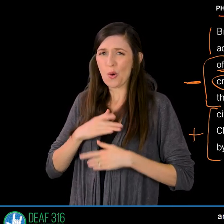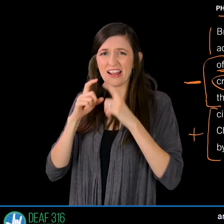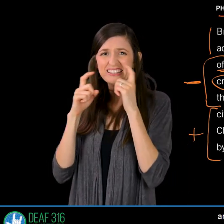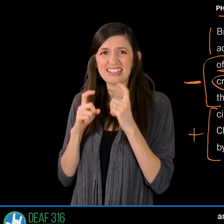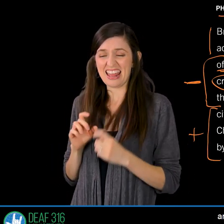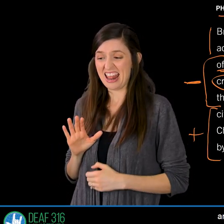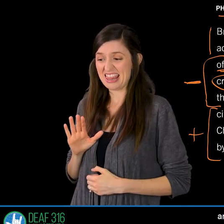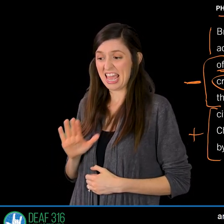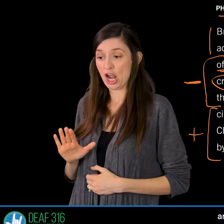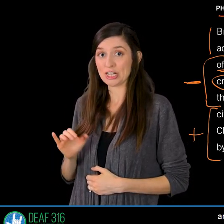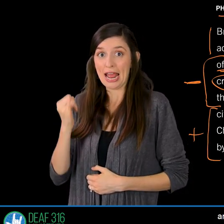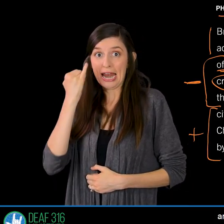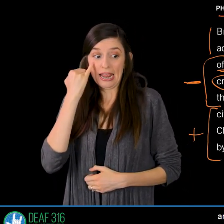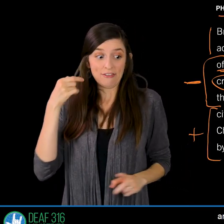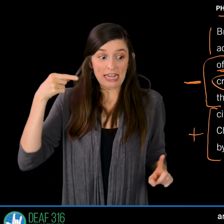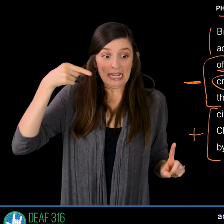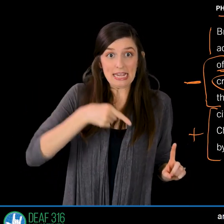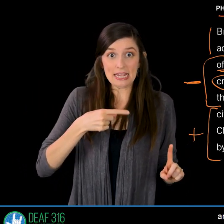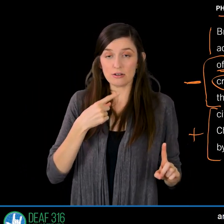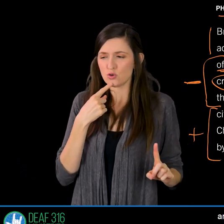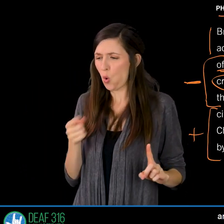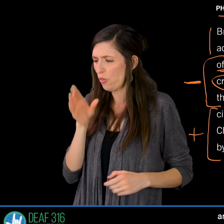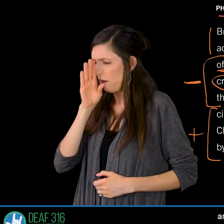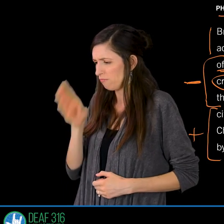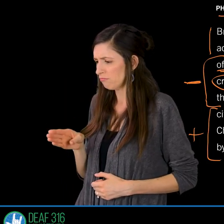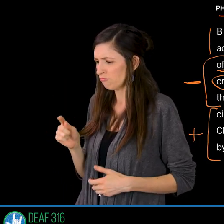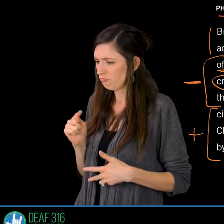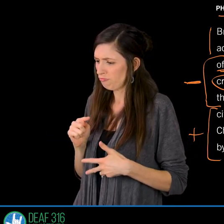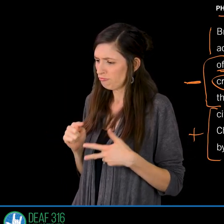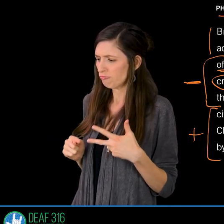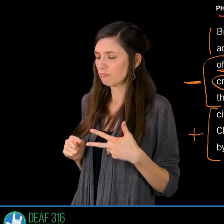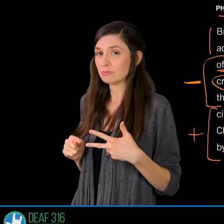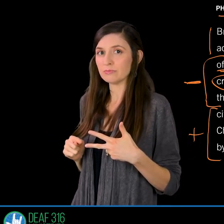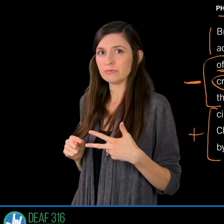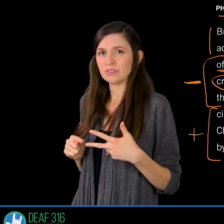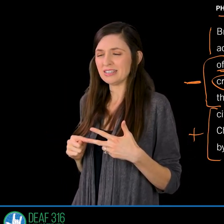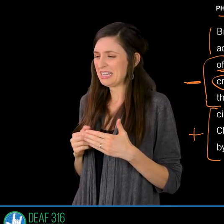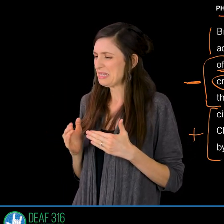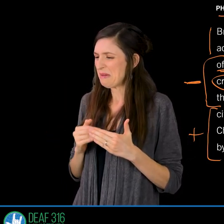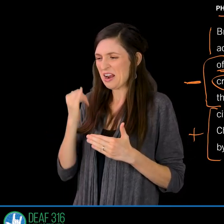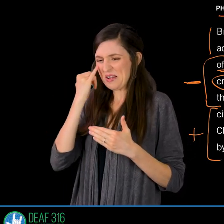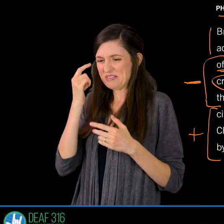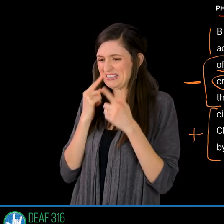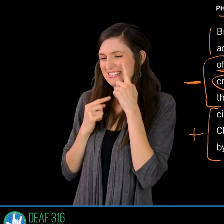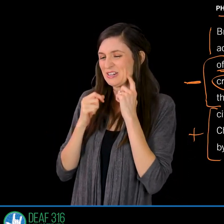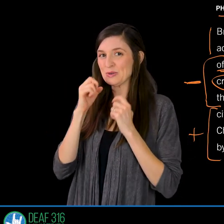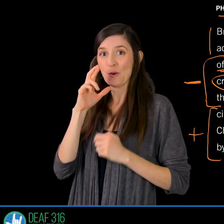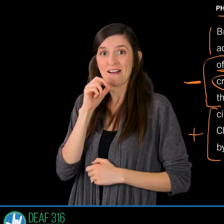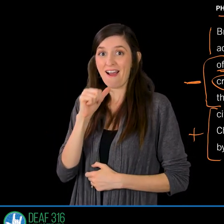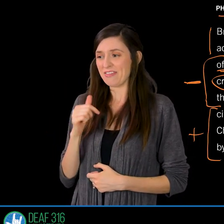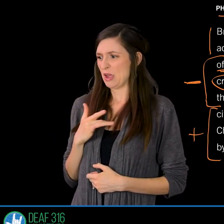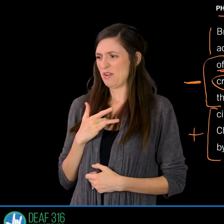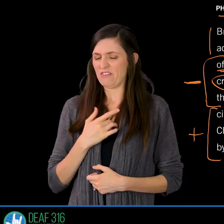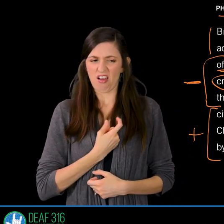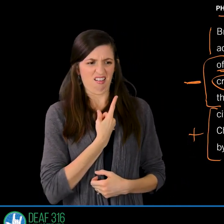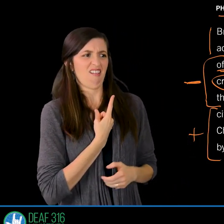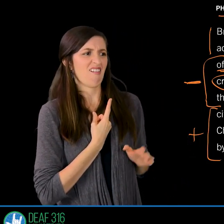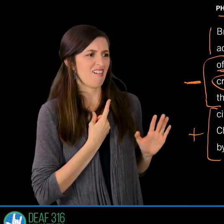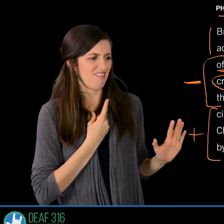they would be offended to hear Paul say it whether he's crying or not and that's the world we live in today. doesn't matter